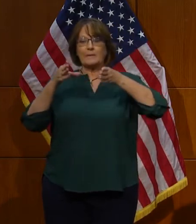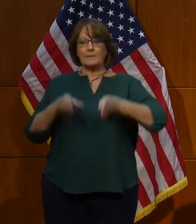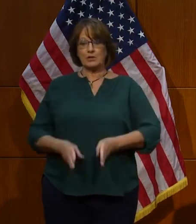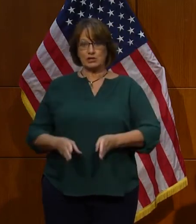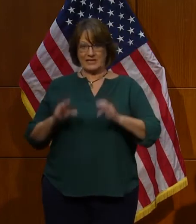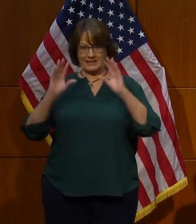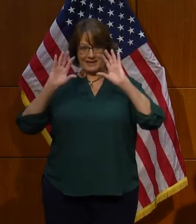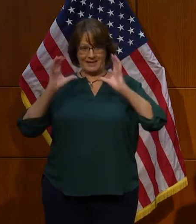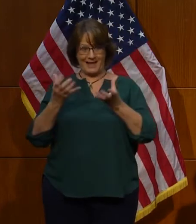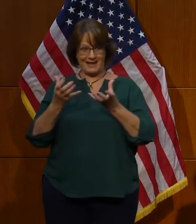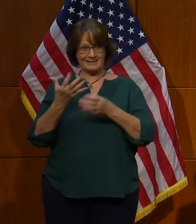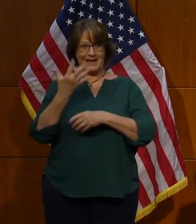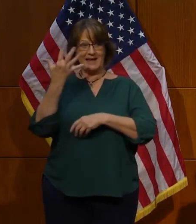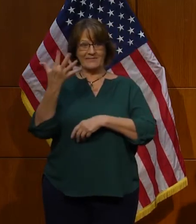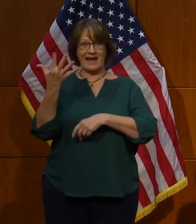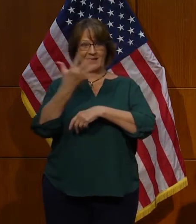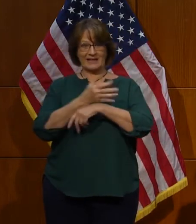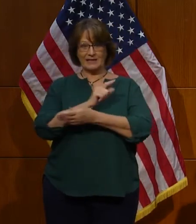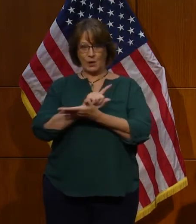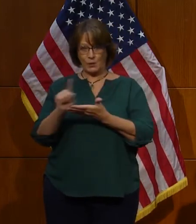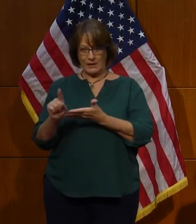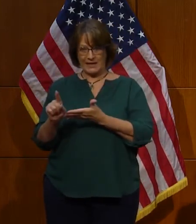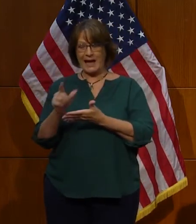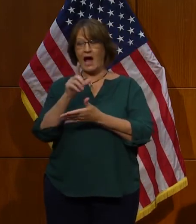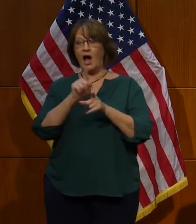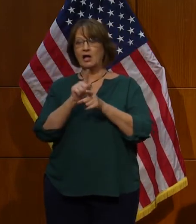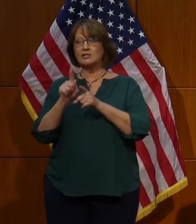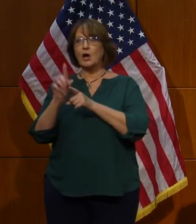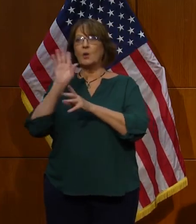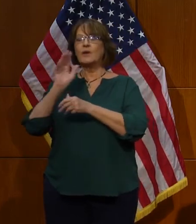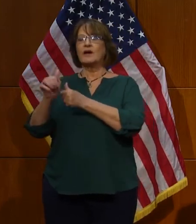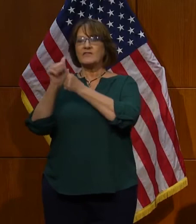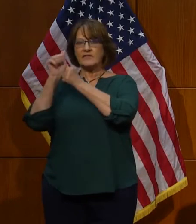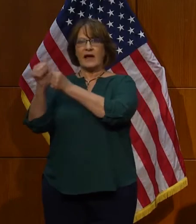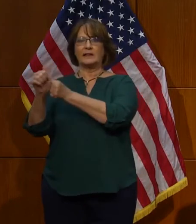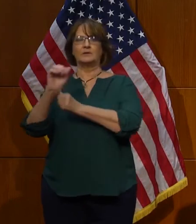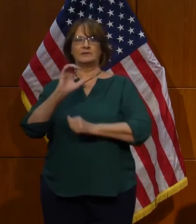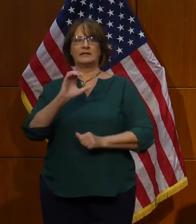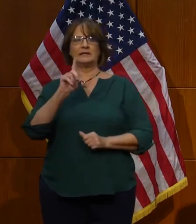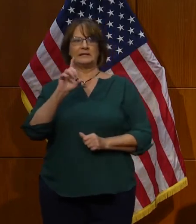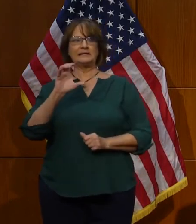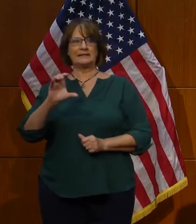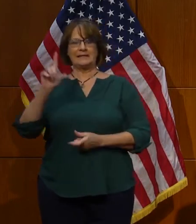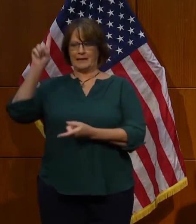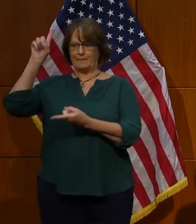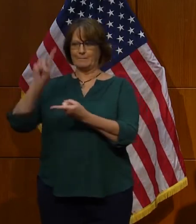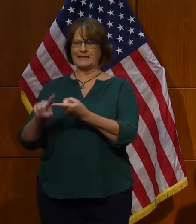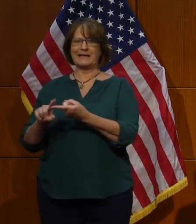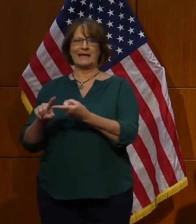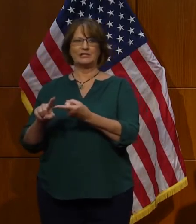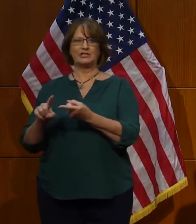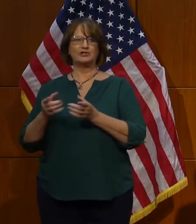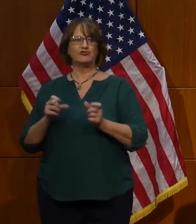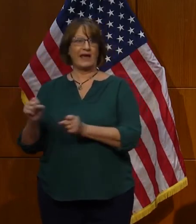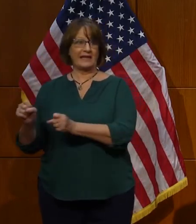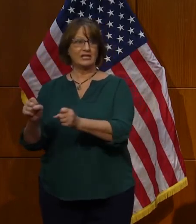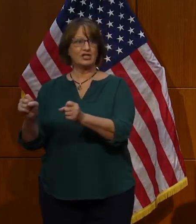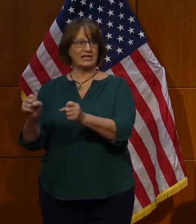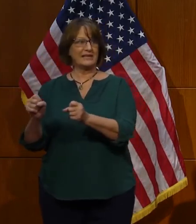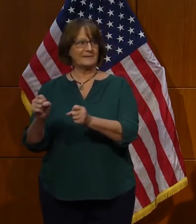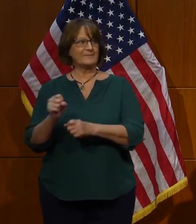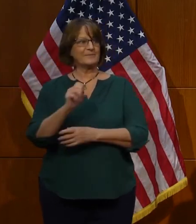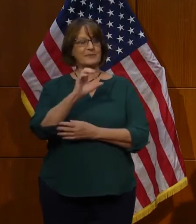five days a week and they will follow CDC mitigation strategies. The